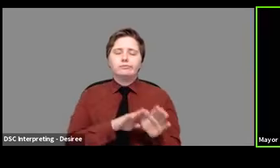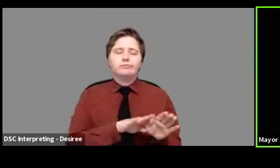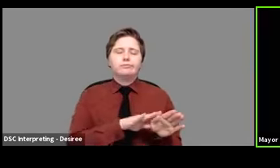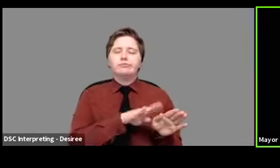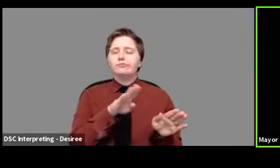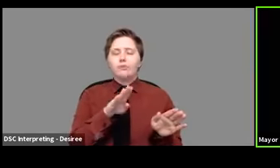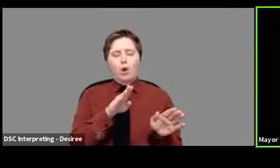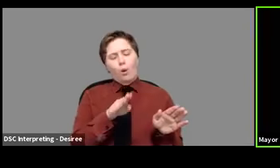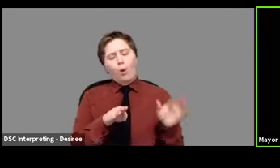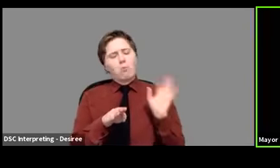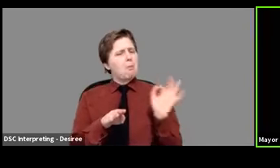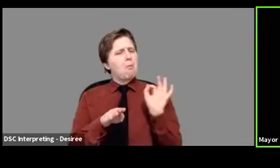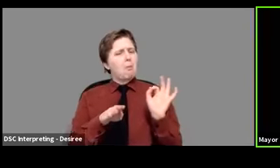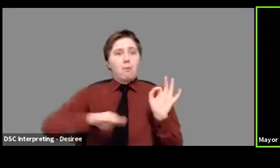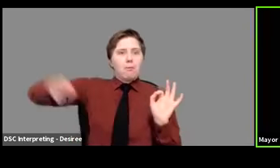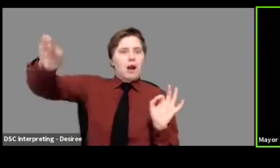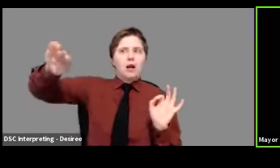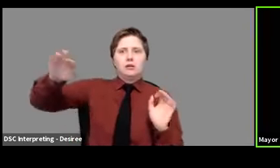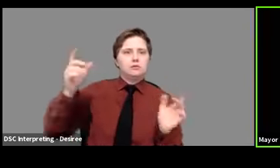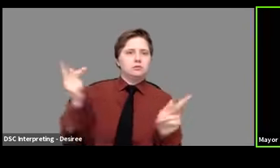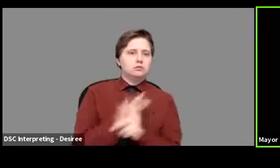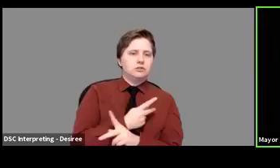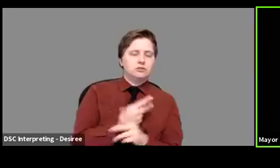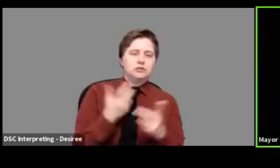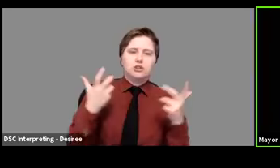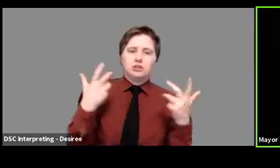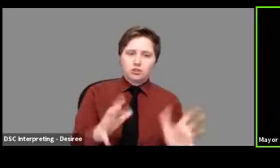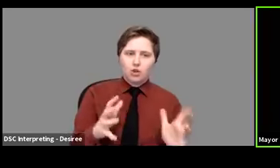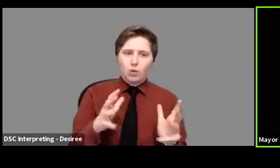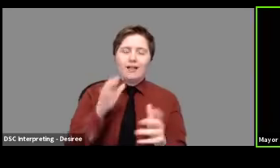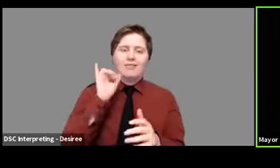second spike. We certainly don't want that to happen. And that is why, again, large gatherings of people,